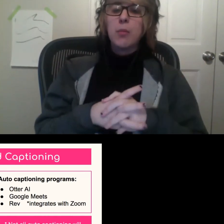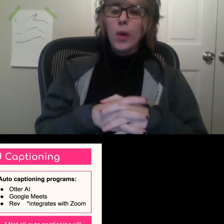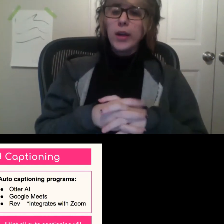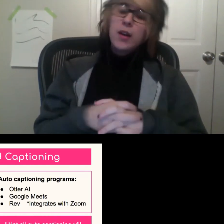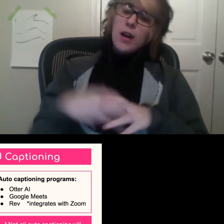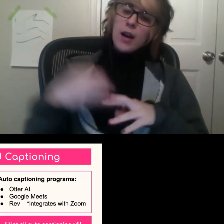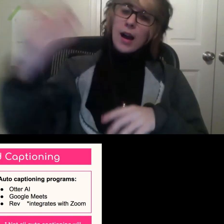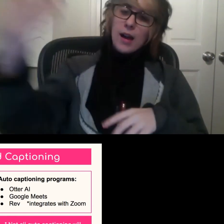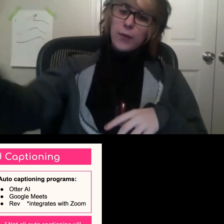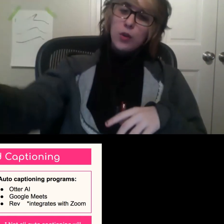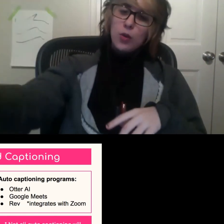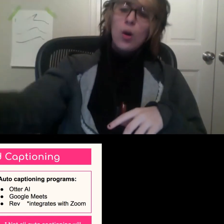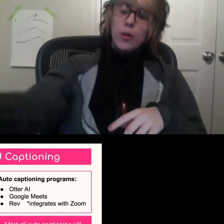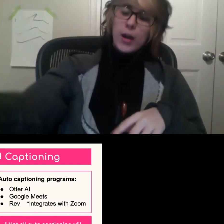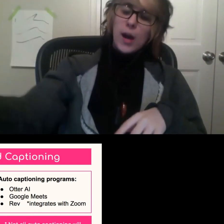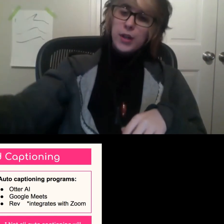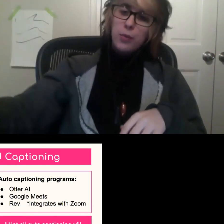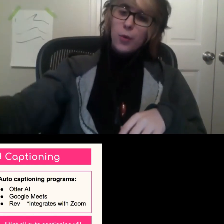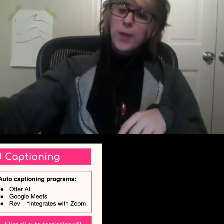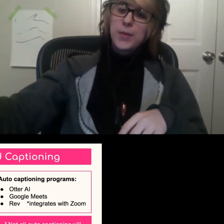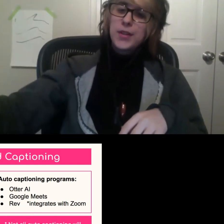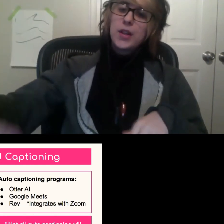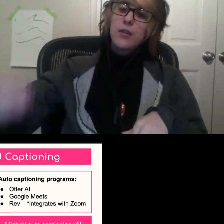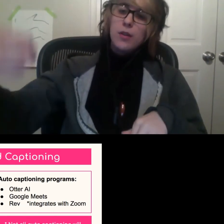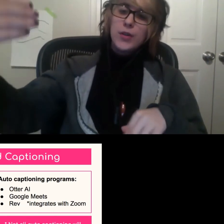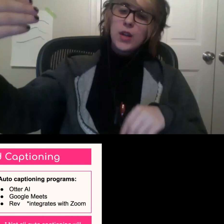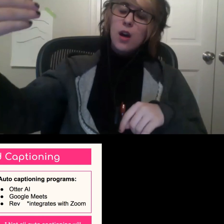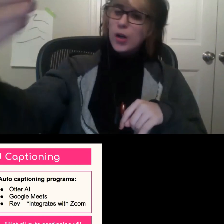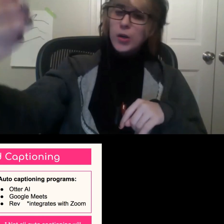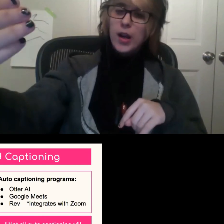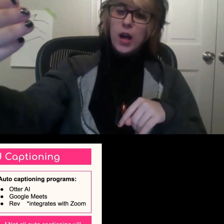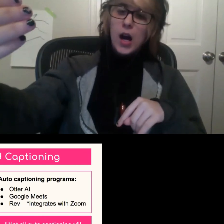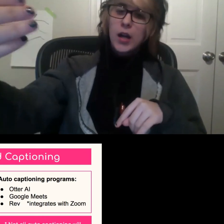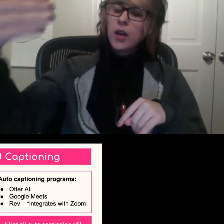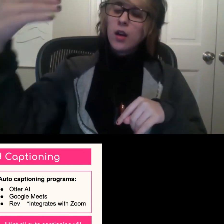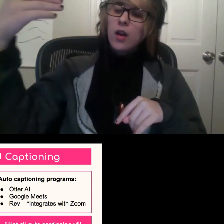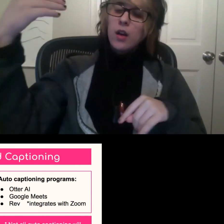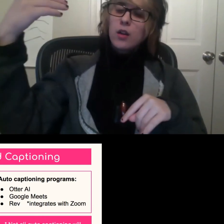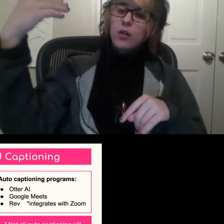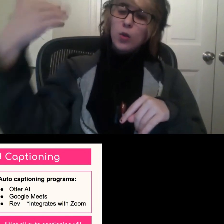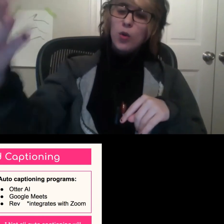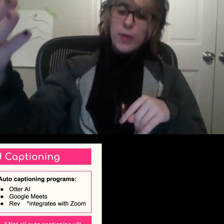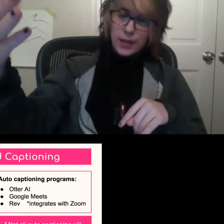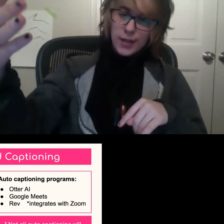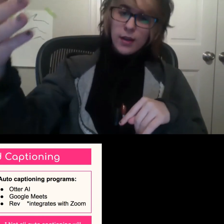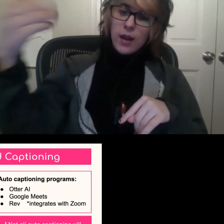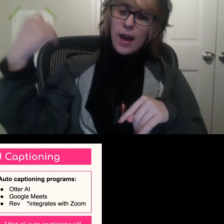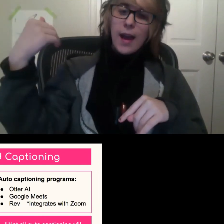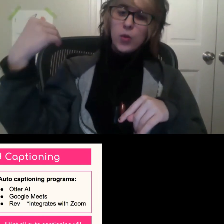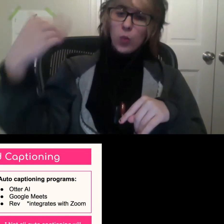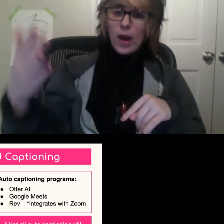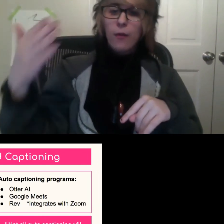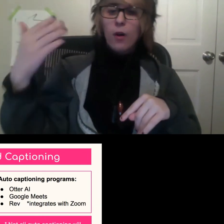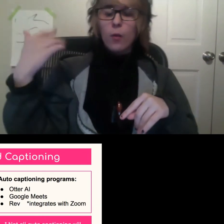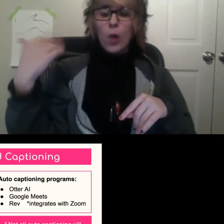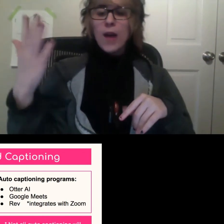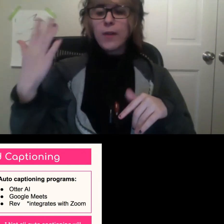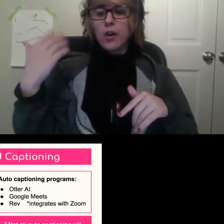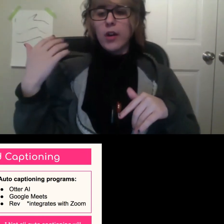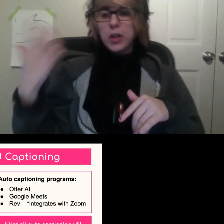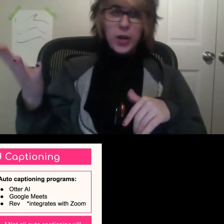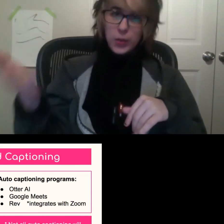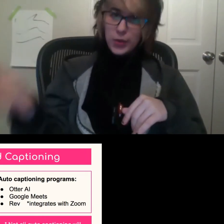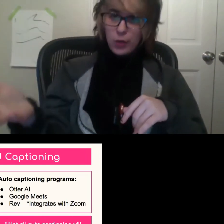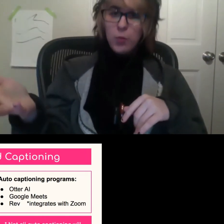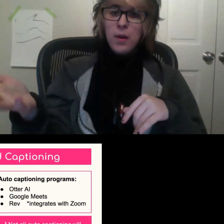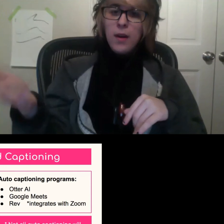I made the point, I have a few auto captioning programs listed. There's Otter AI, Google meets and Rev. Rev